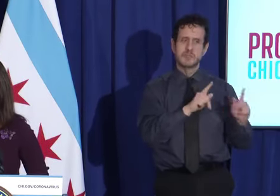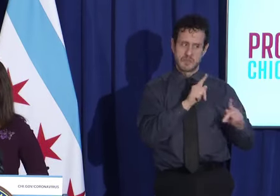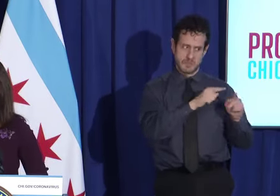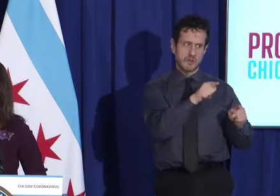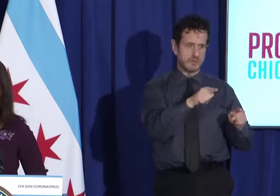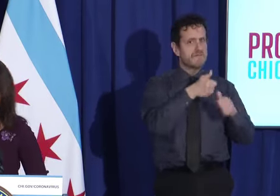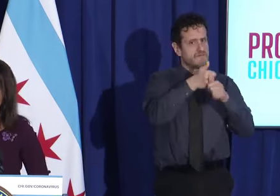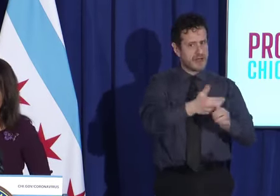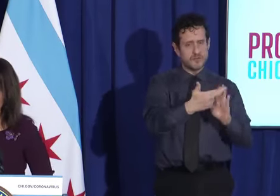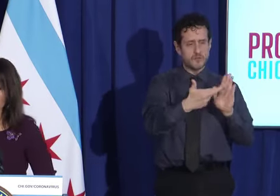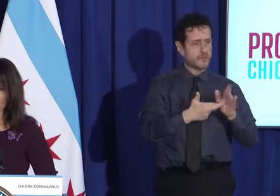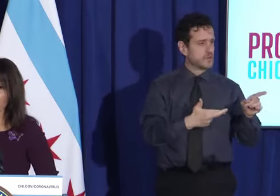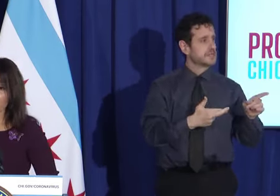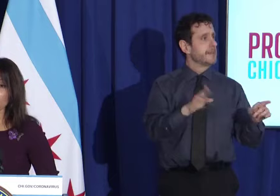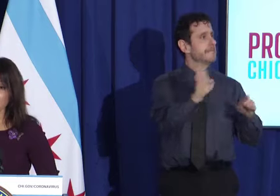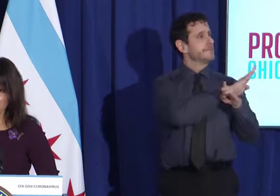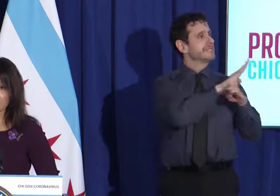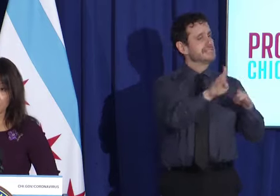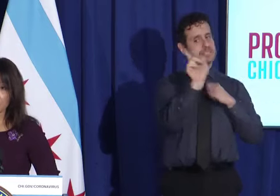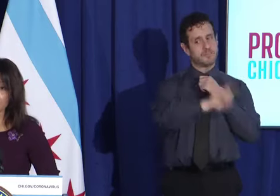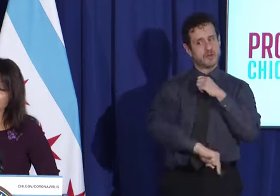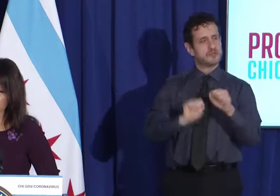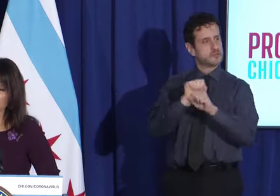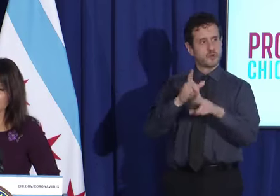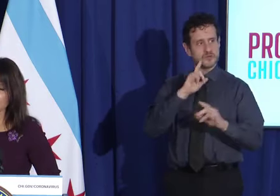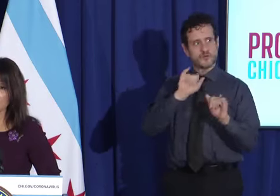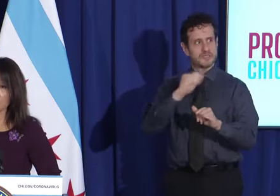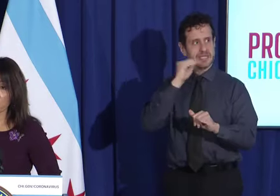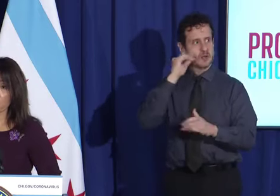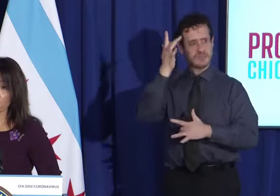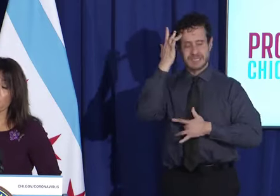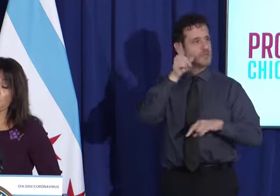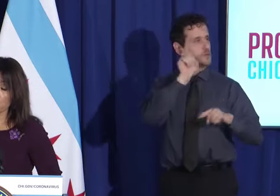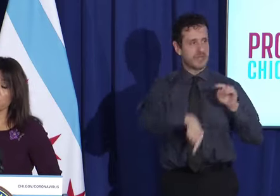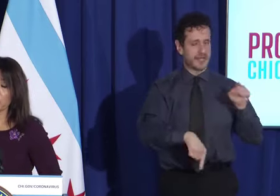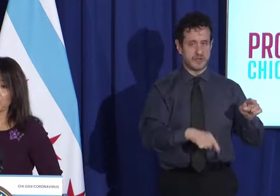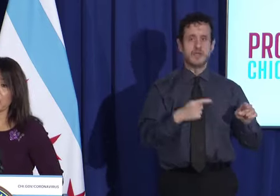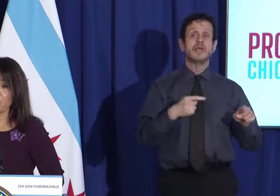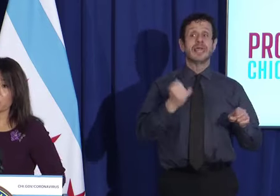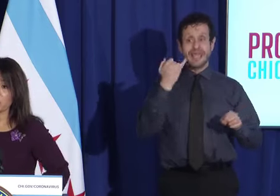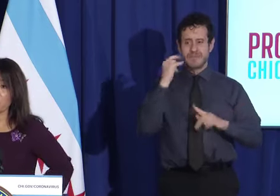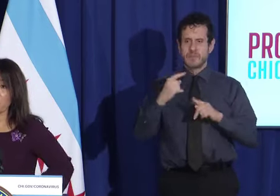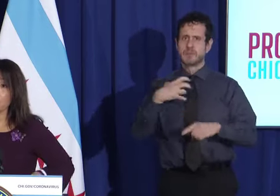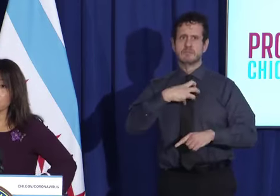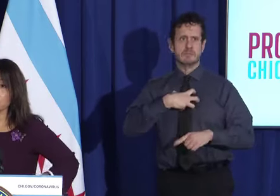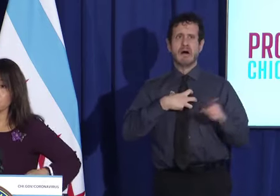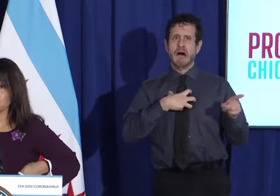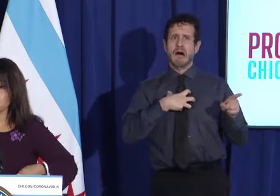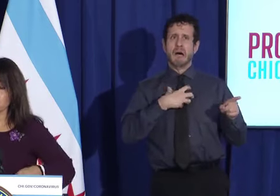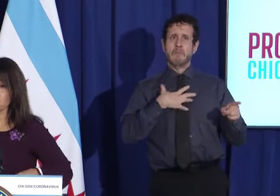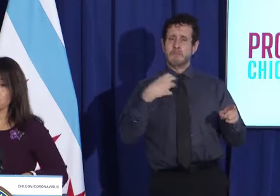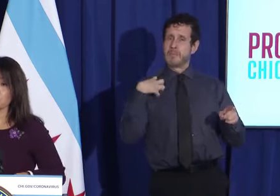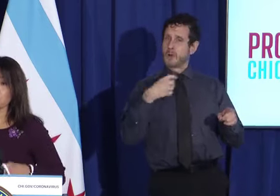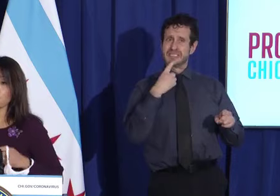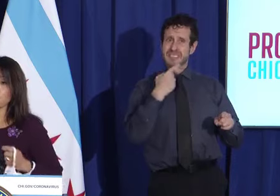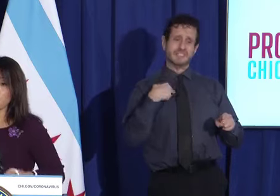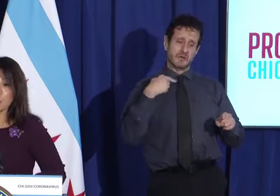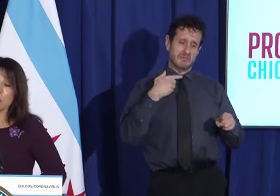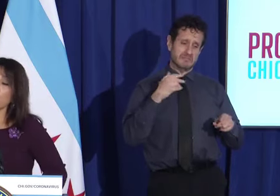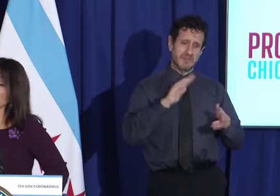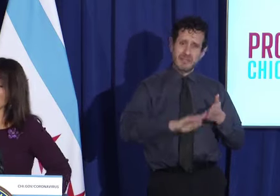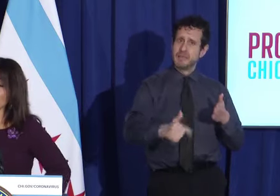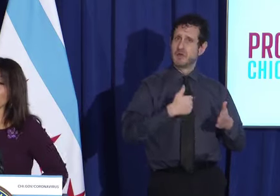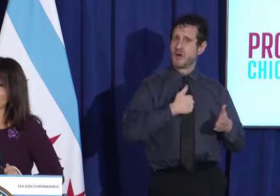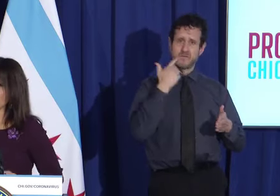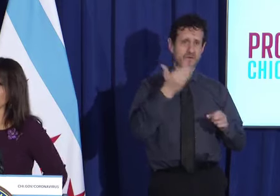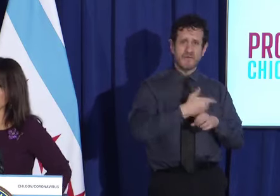-retaliation? Yes, we are on it. We're investigating some of the cases that have come through, and we're doing a lot of outreach on that. Have you punished any of these